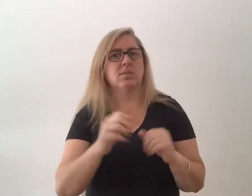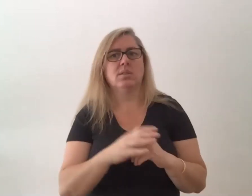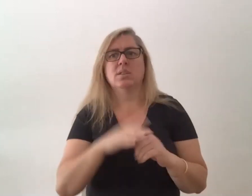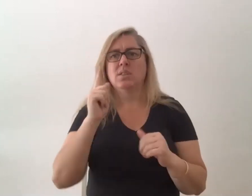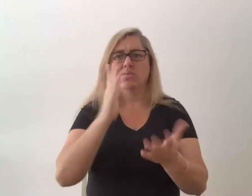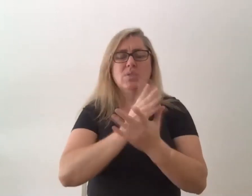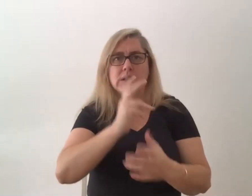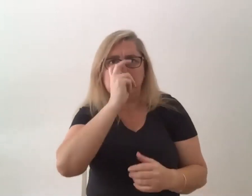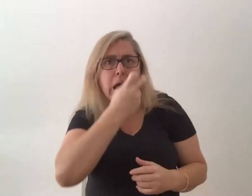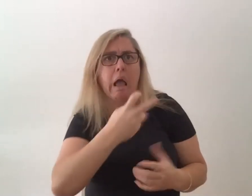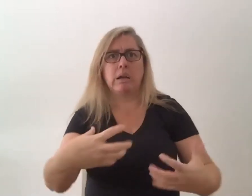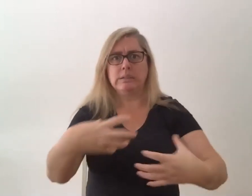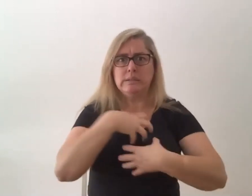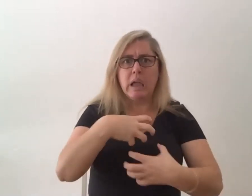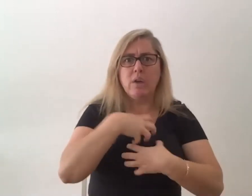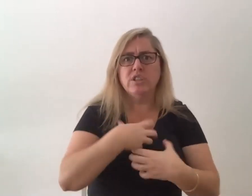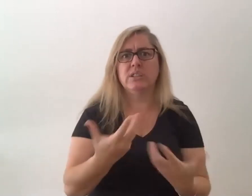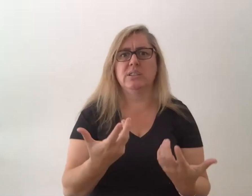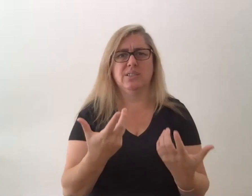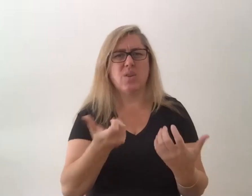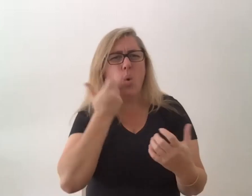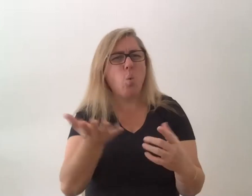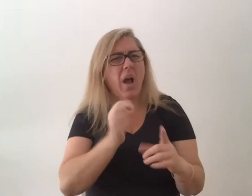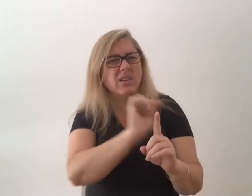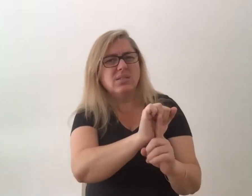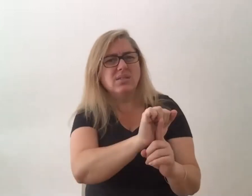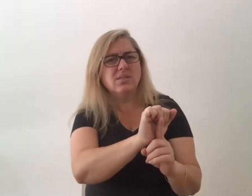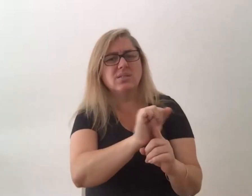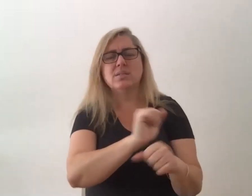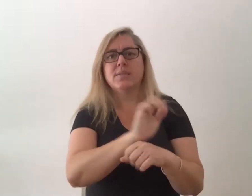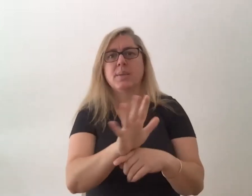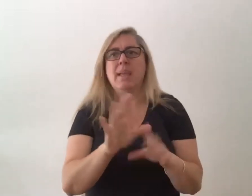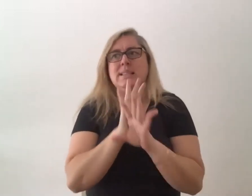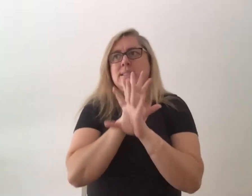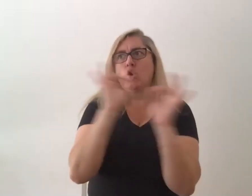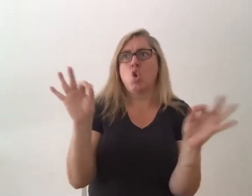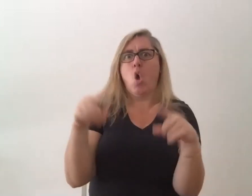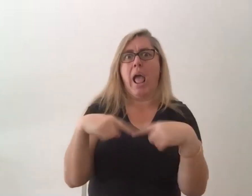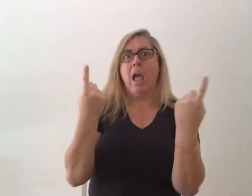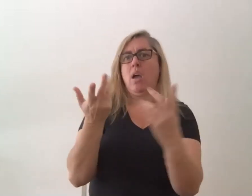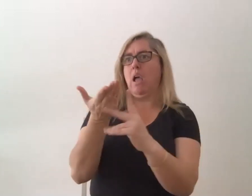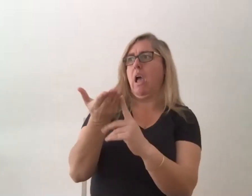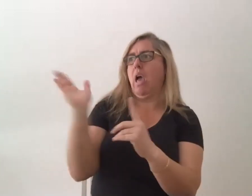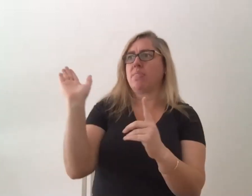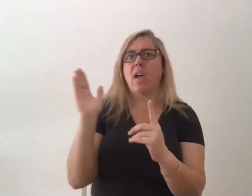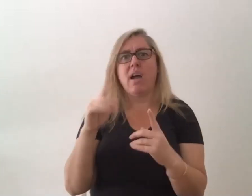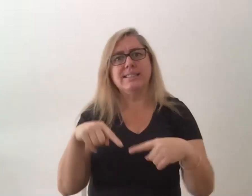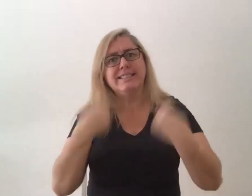scary and it's never anything other than that and so i thought well let's try it so